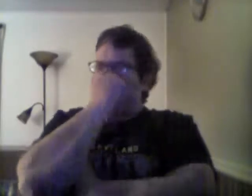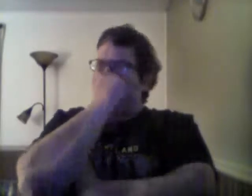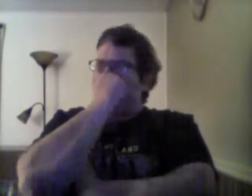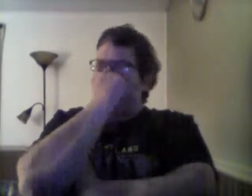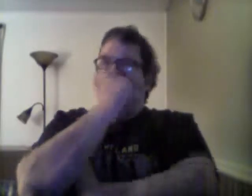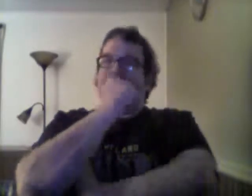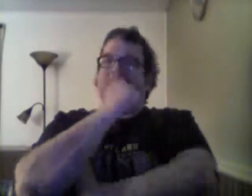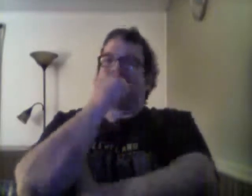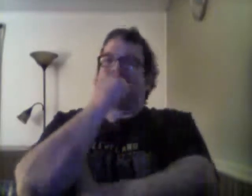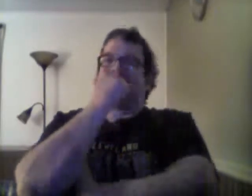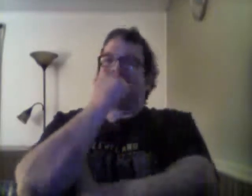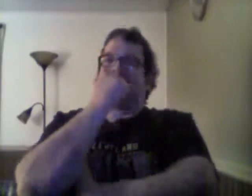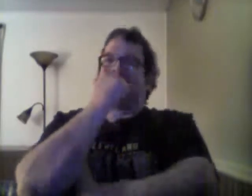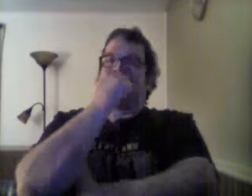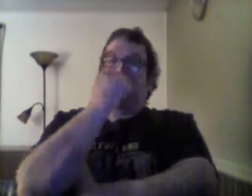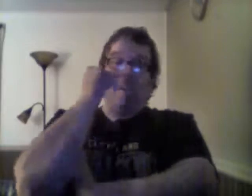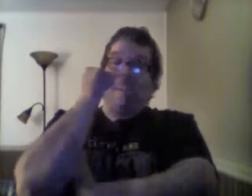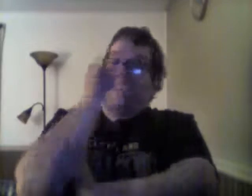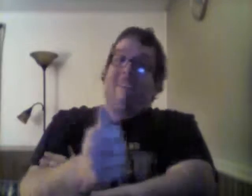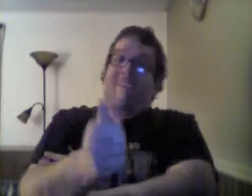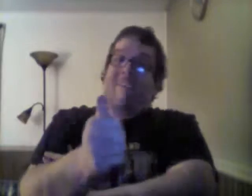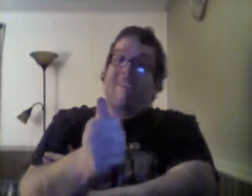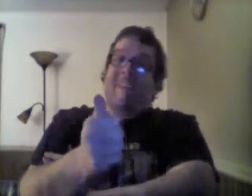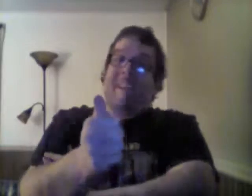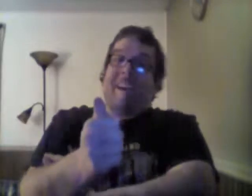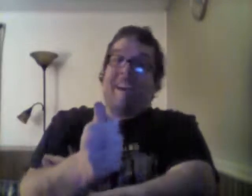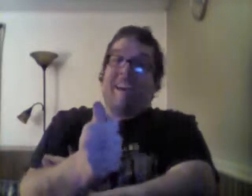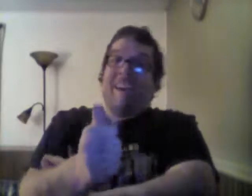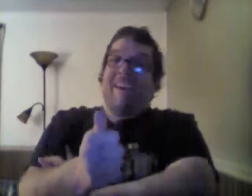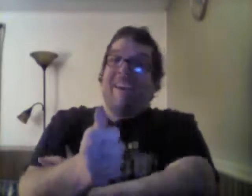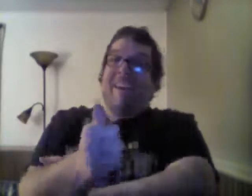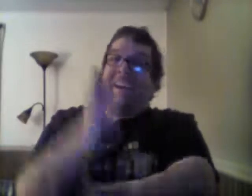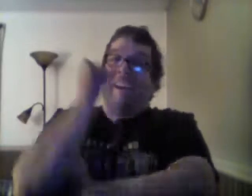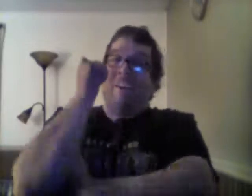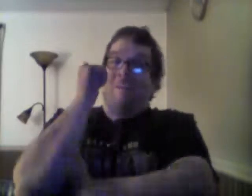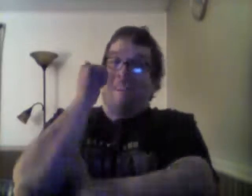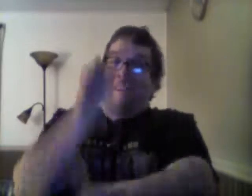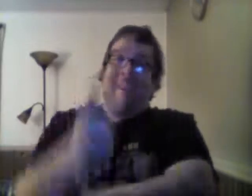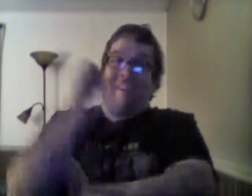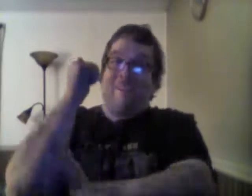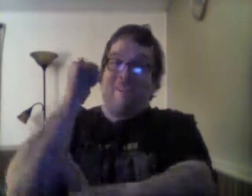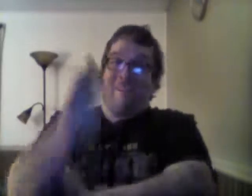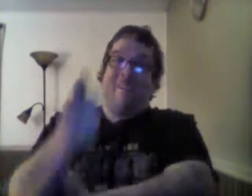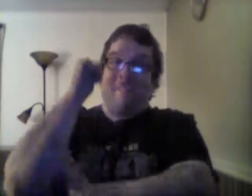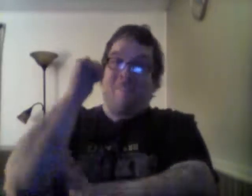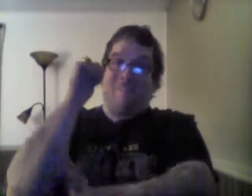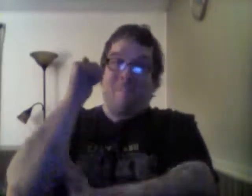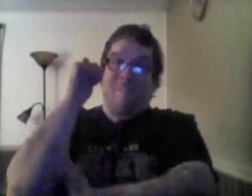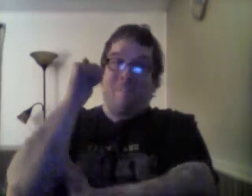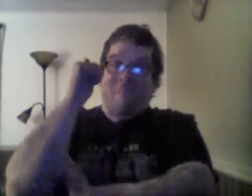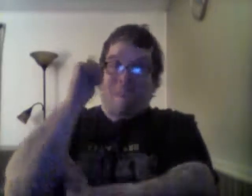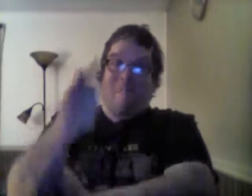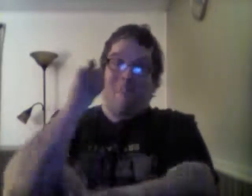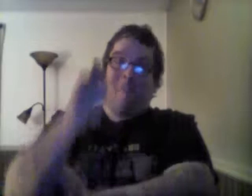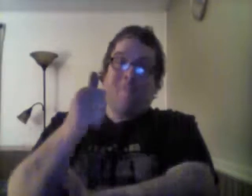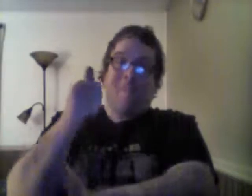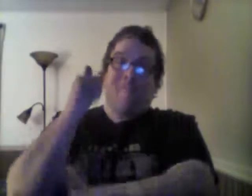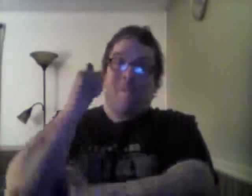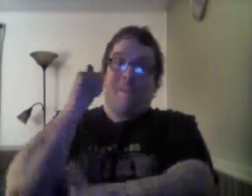that you want these characters to die and you get your fucking, you get what you wish by the